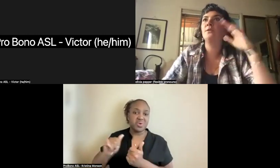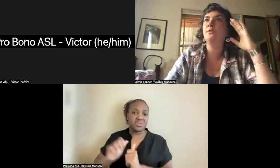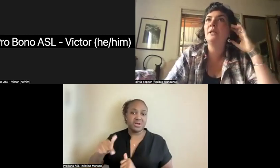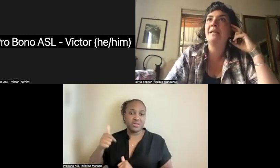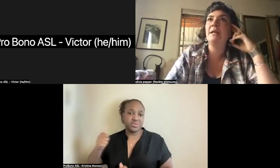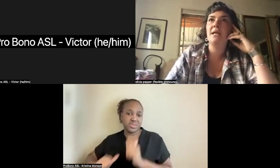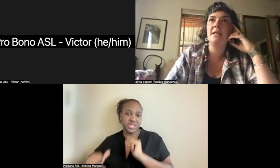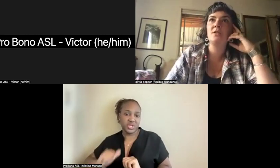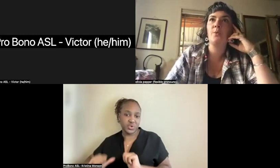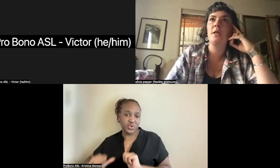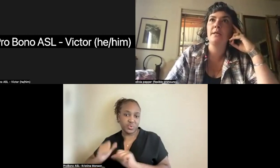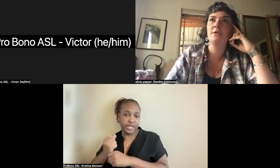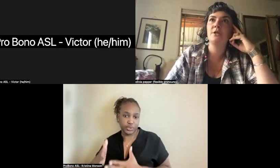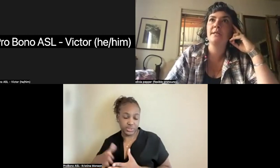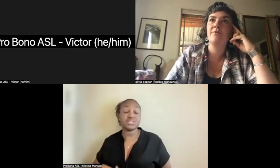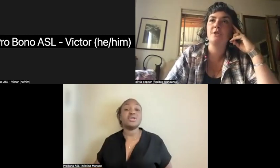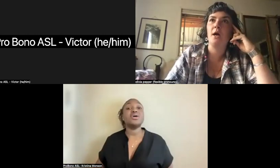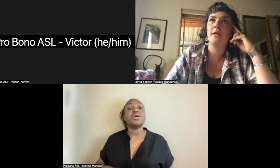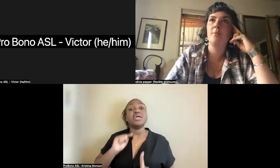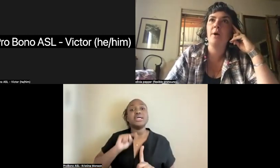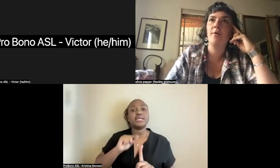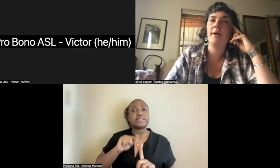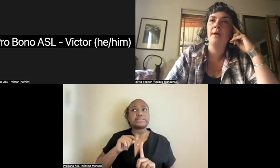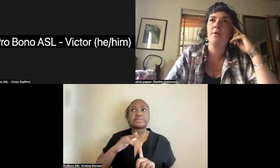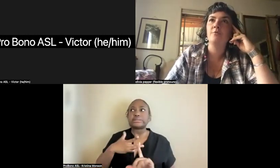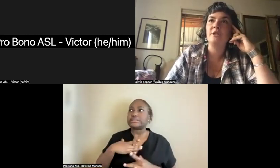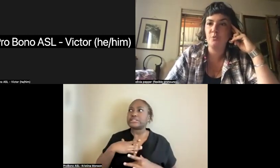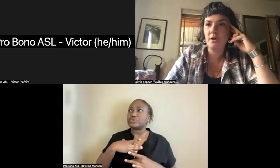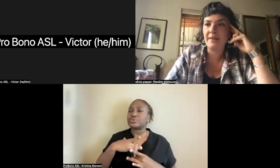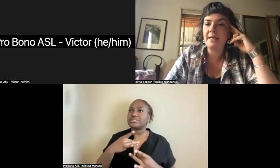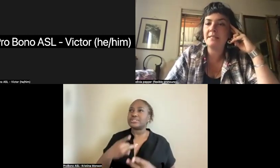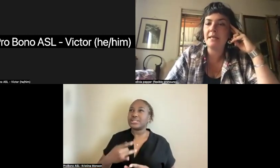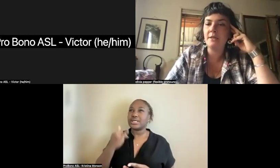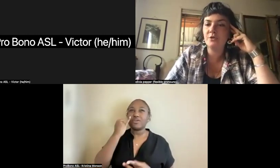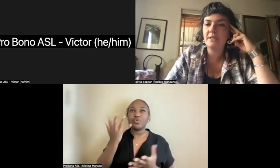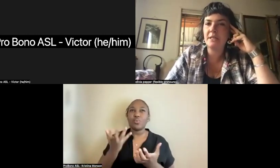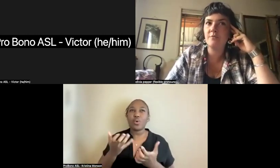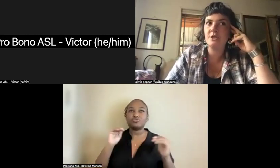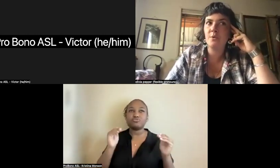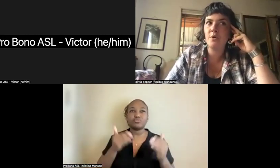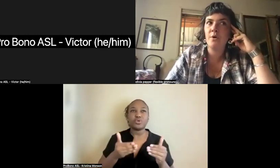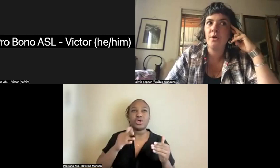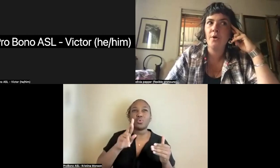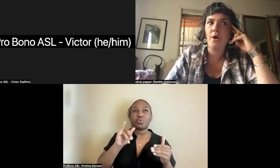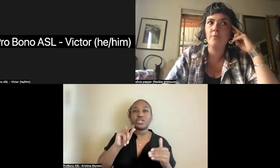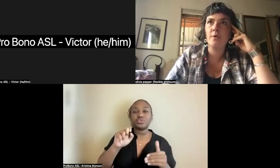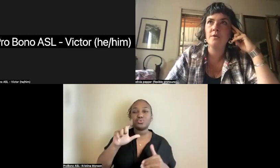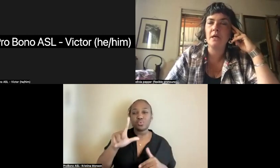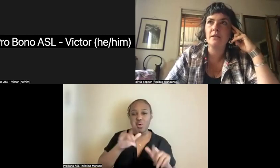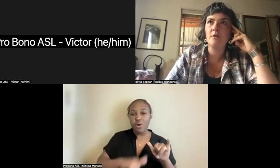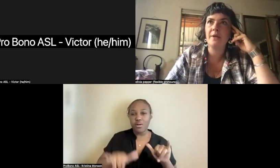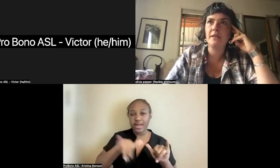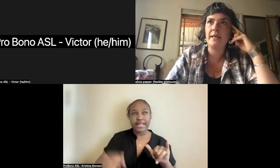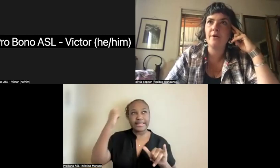absolutely. He's a really interesting for talking about ritual. I think his interest in ritual arose